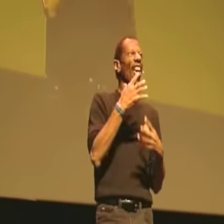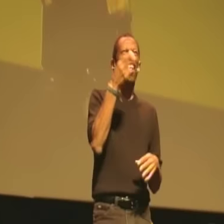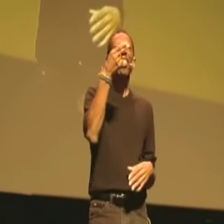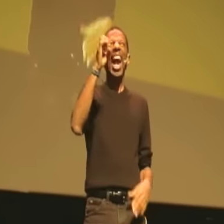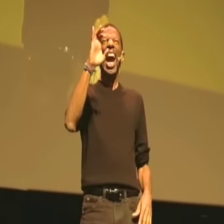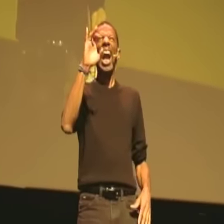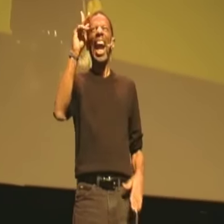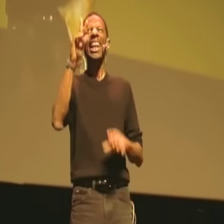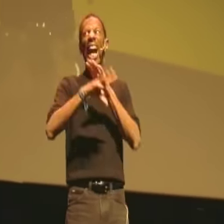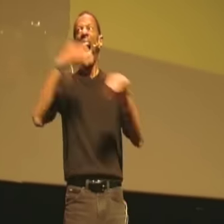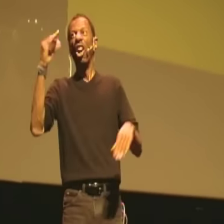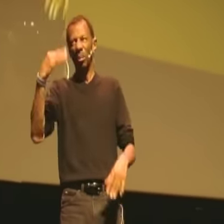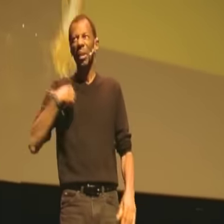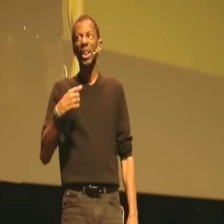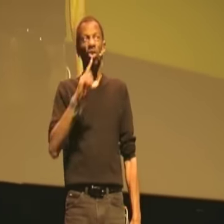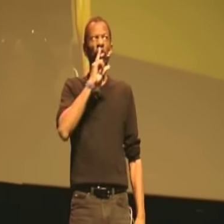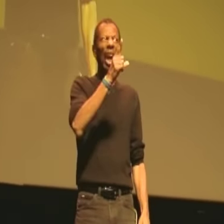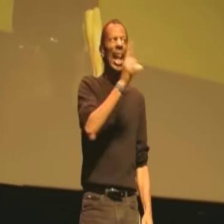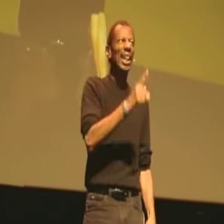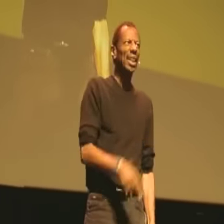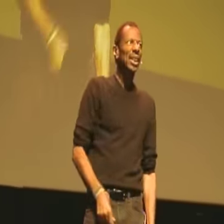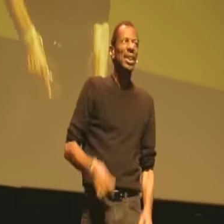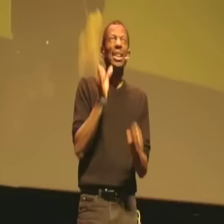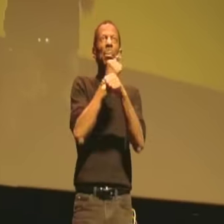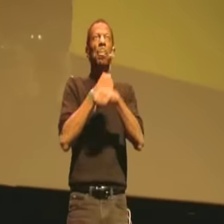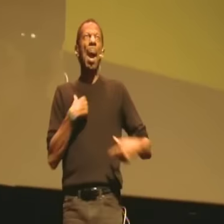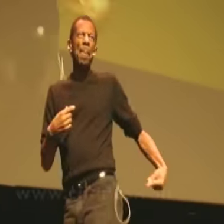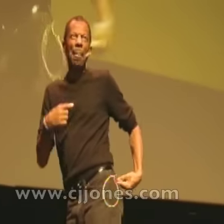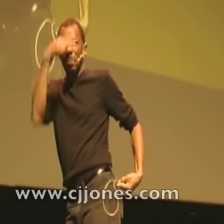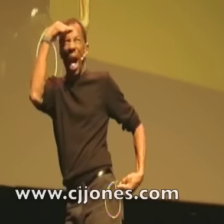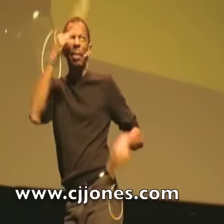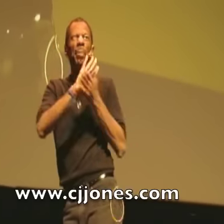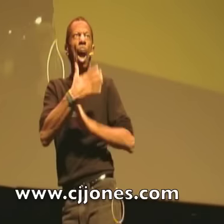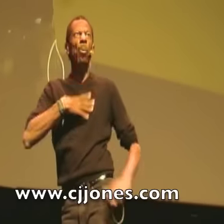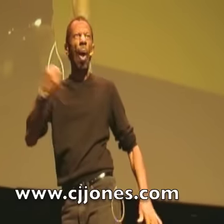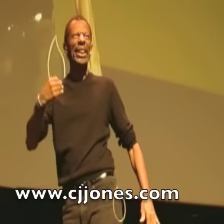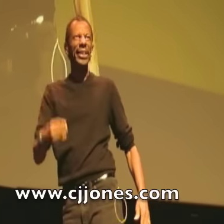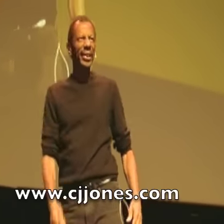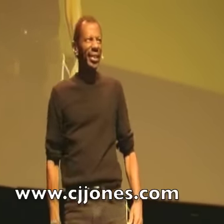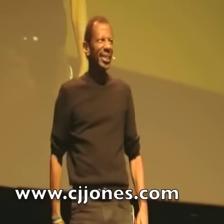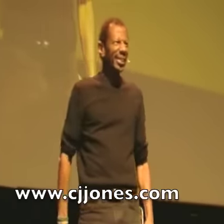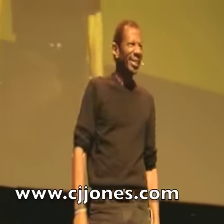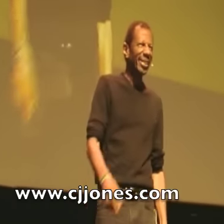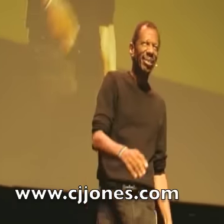It's really scary out there. scares the heck out of me. have to tell you the truth. Halloween makes my black butt turn white.